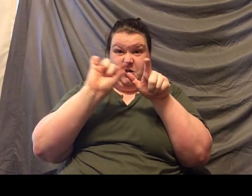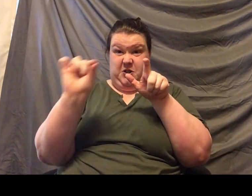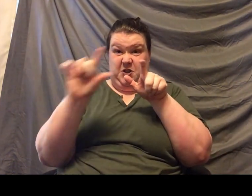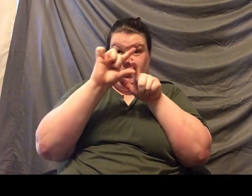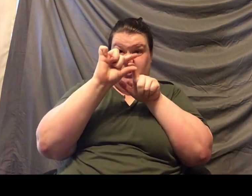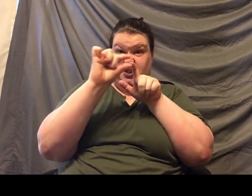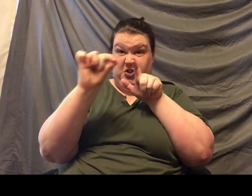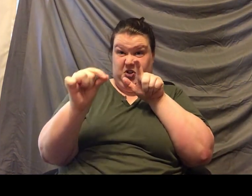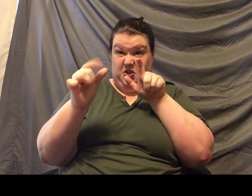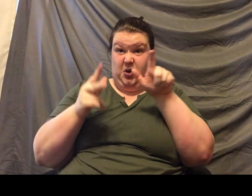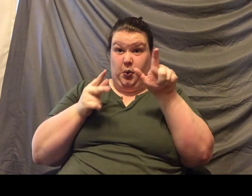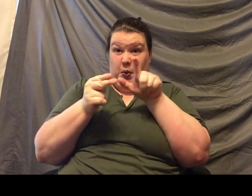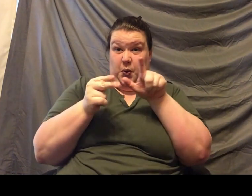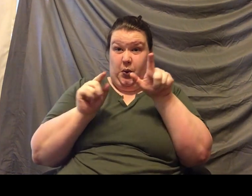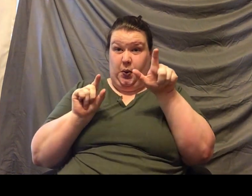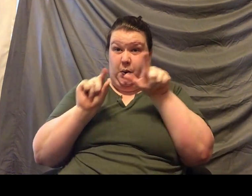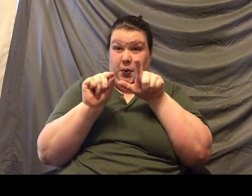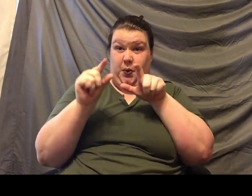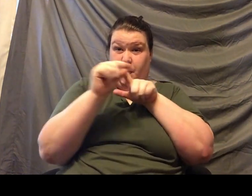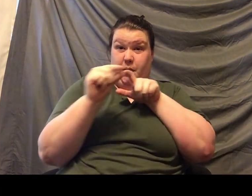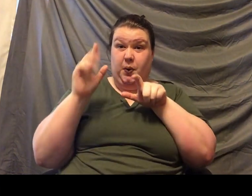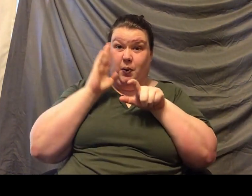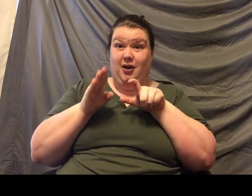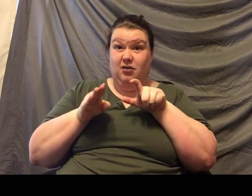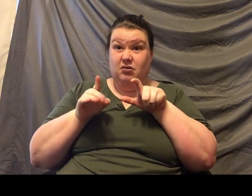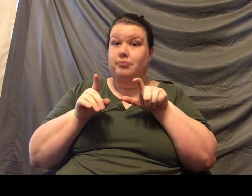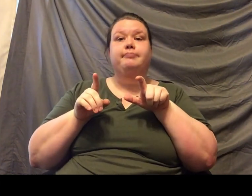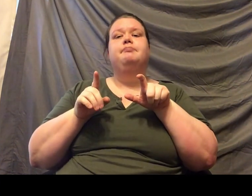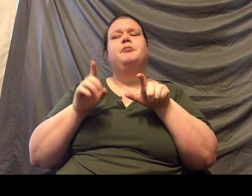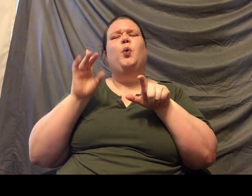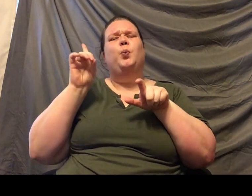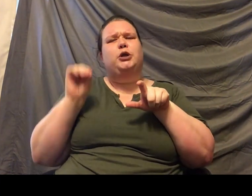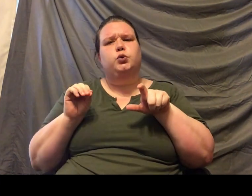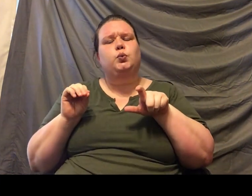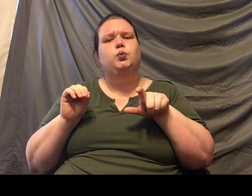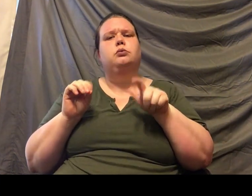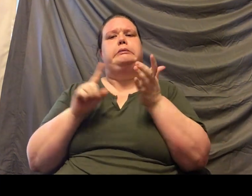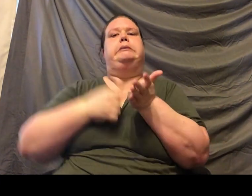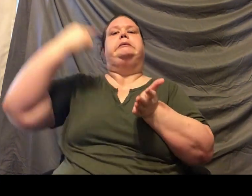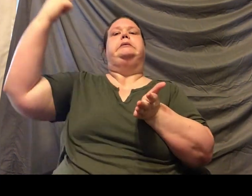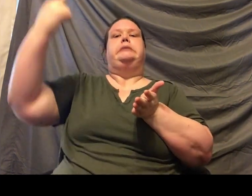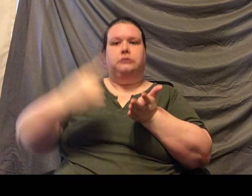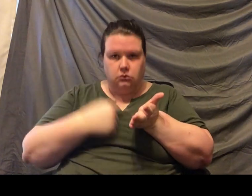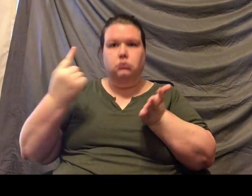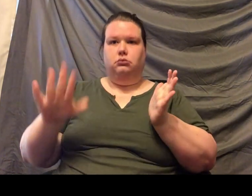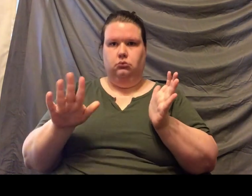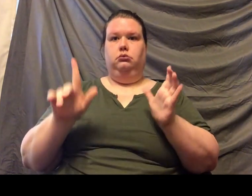that's what he uses to move around on the tree branches. He needs to be able to hold on pretty firmly. We don't want him to fall off of his tree. But whenever